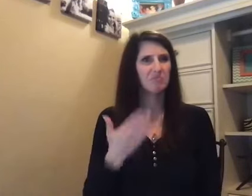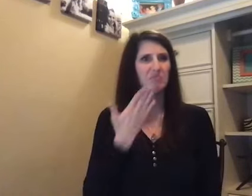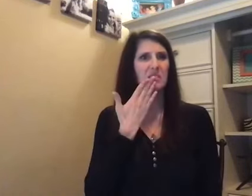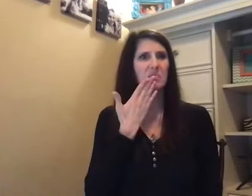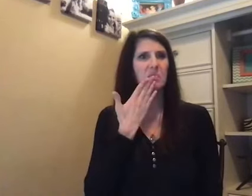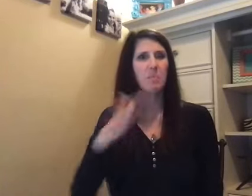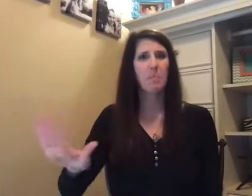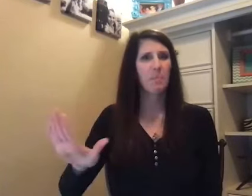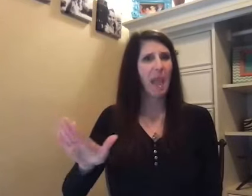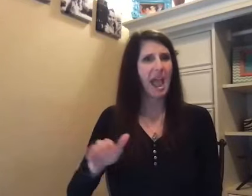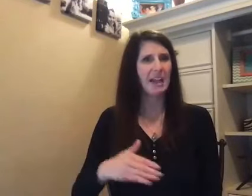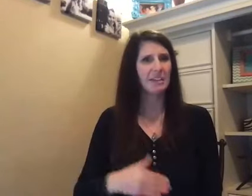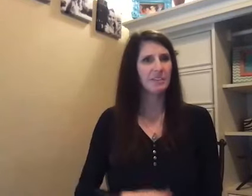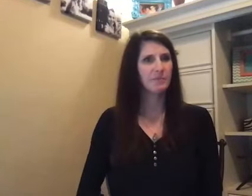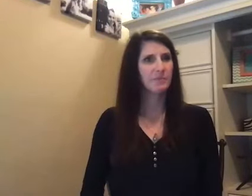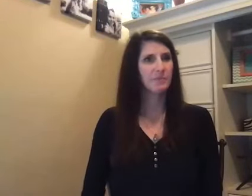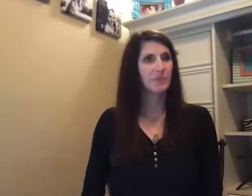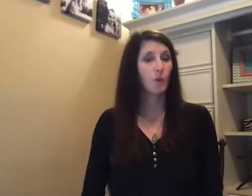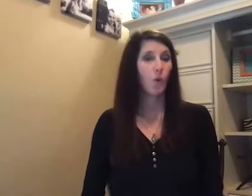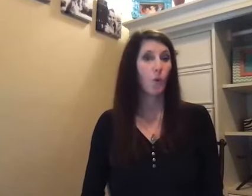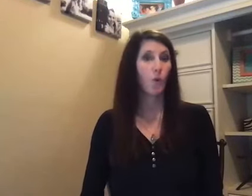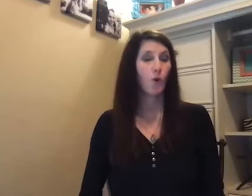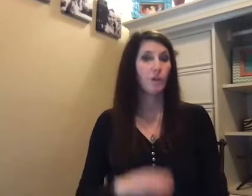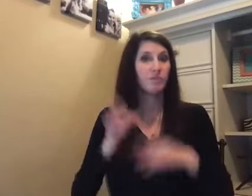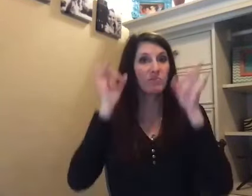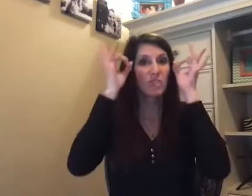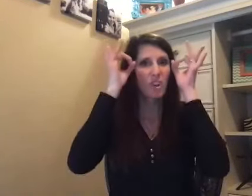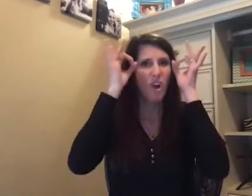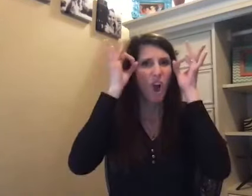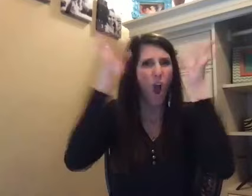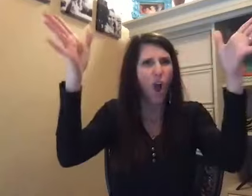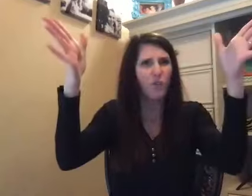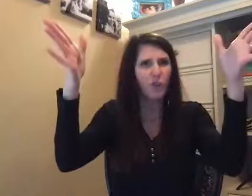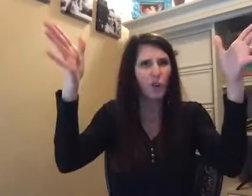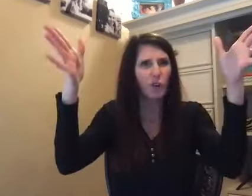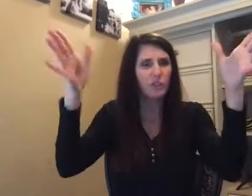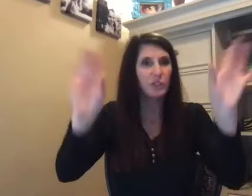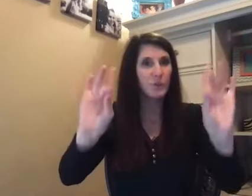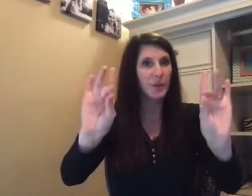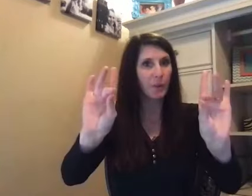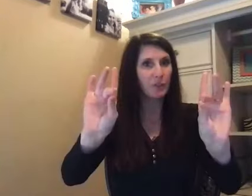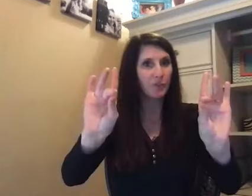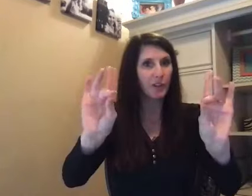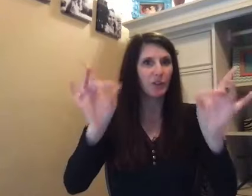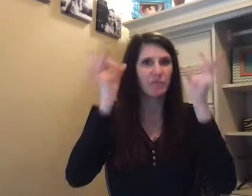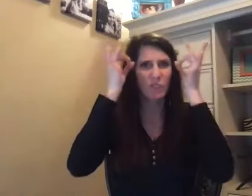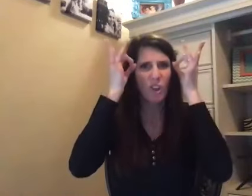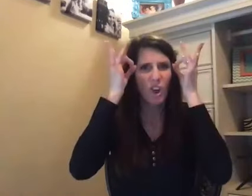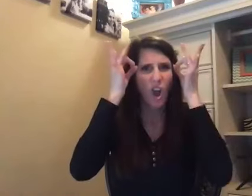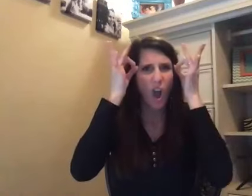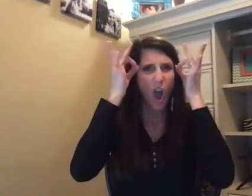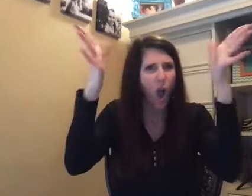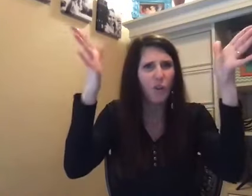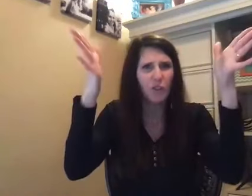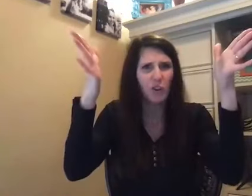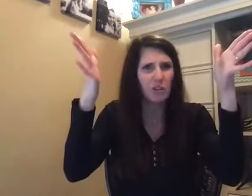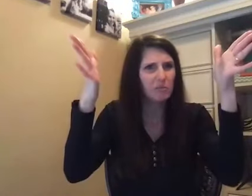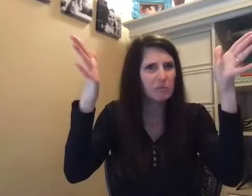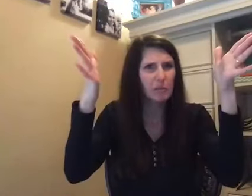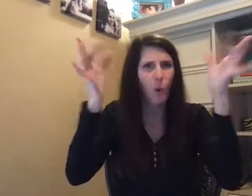Bad. bad, or awful, you can motivate us, awful, or